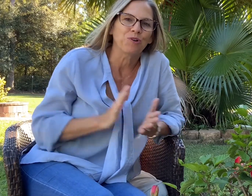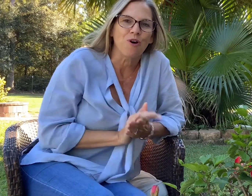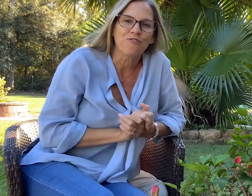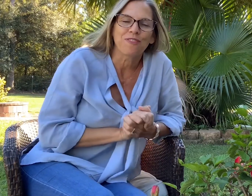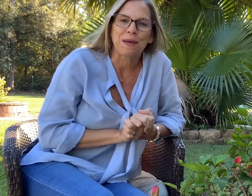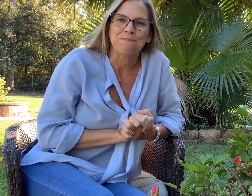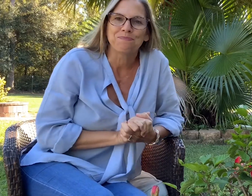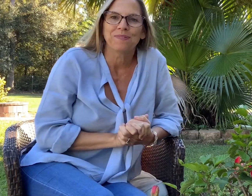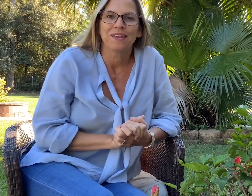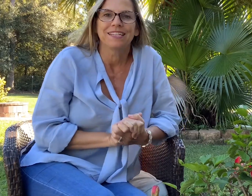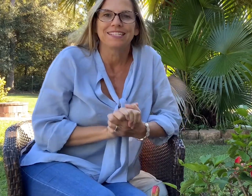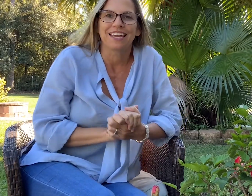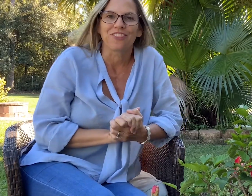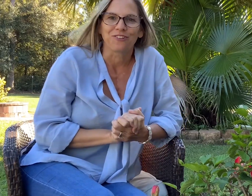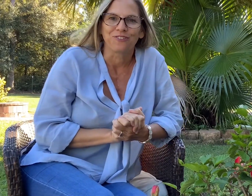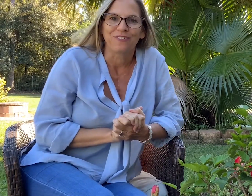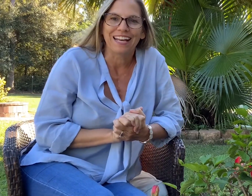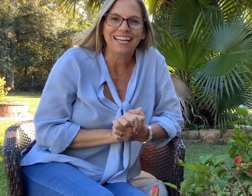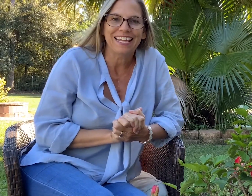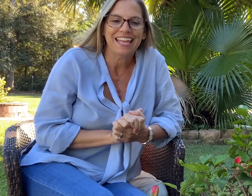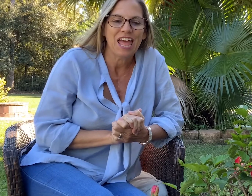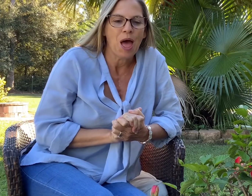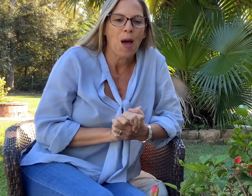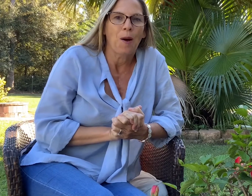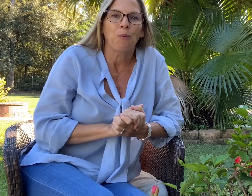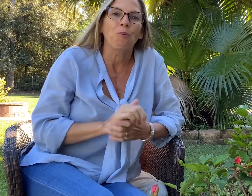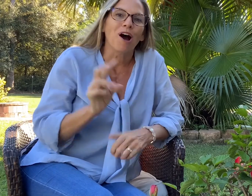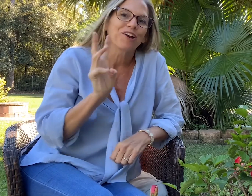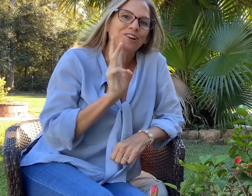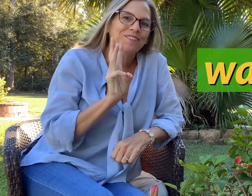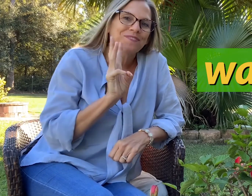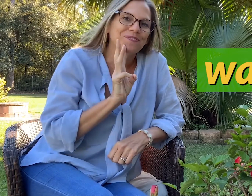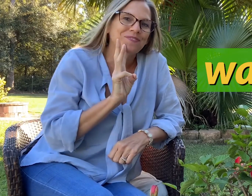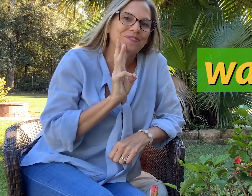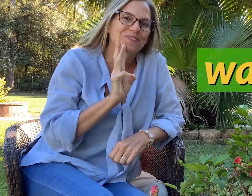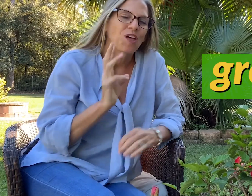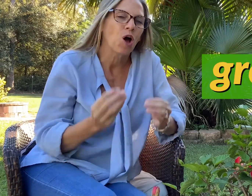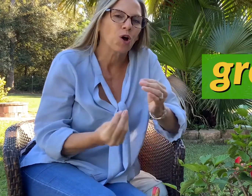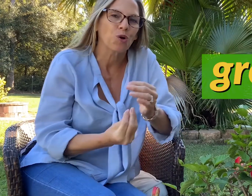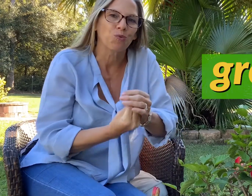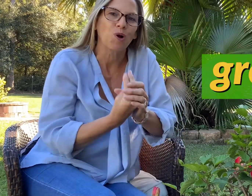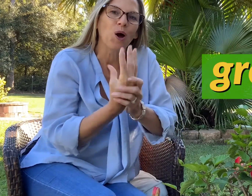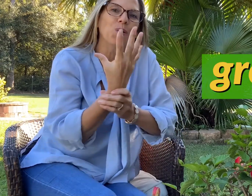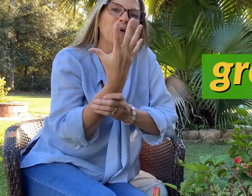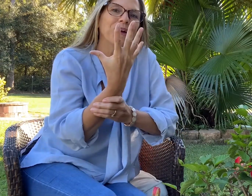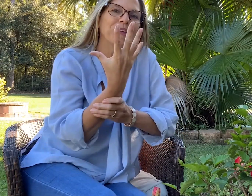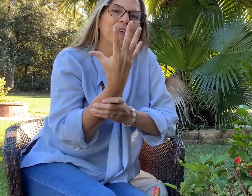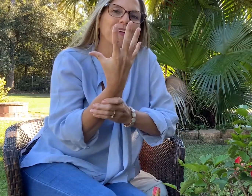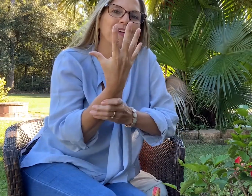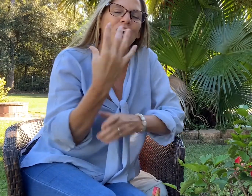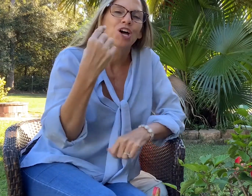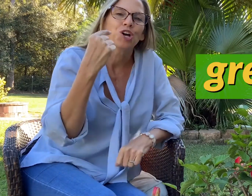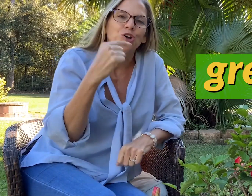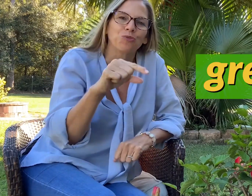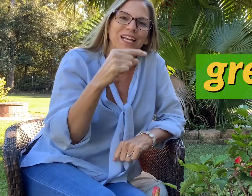over them together. Ready? Water. Grow. Green.